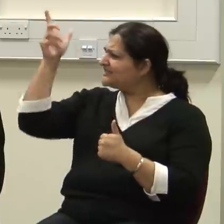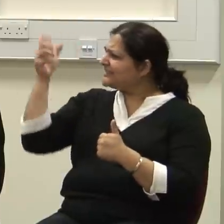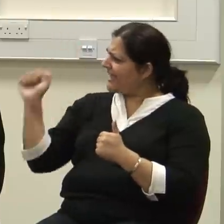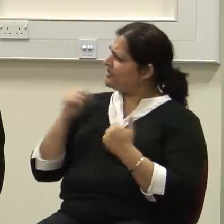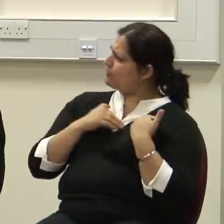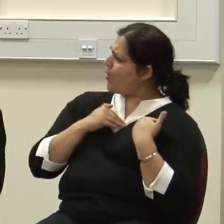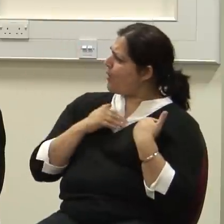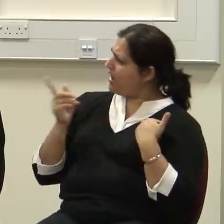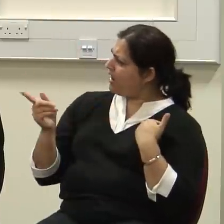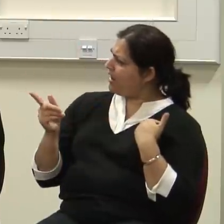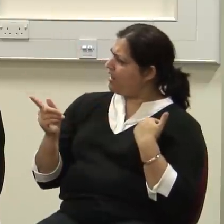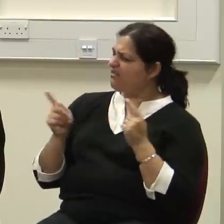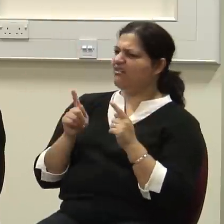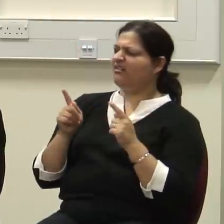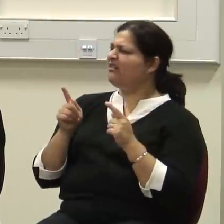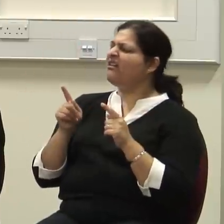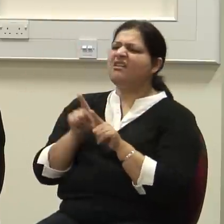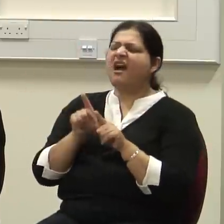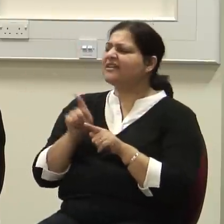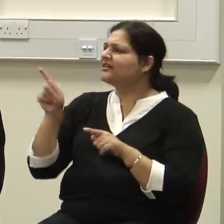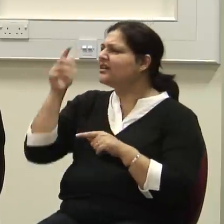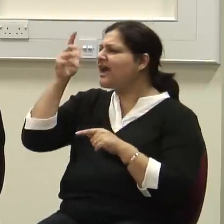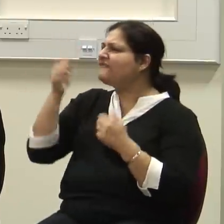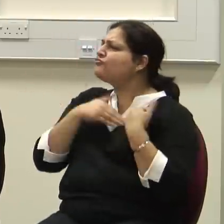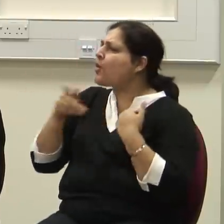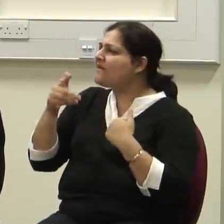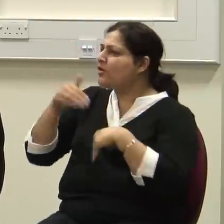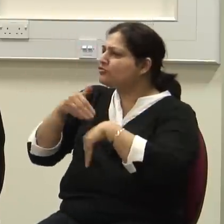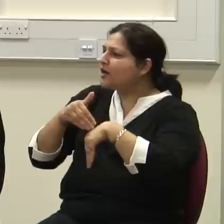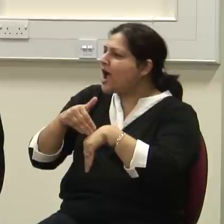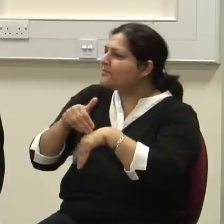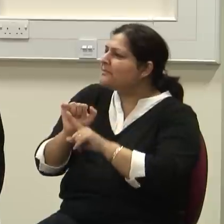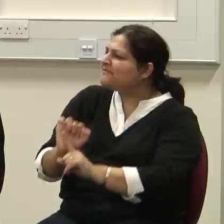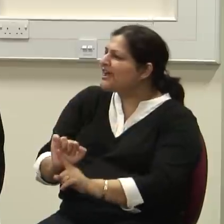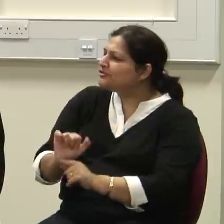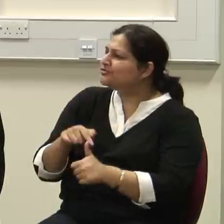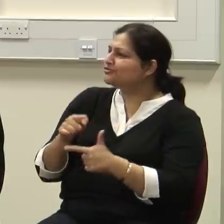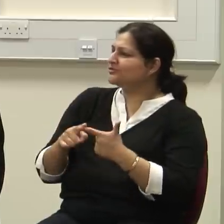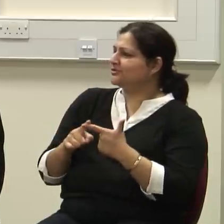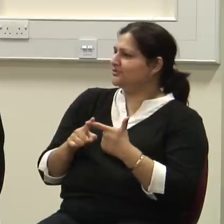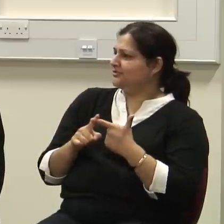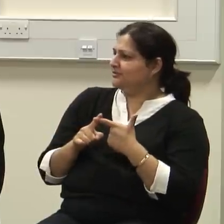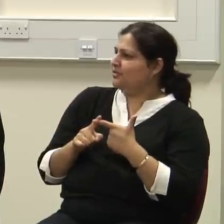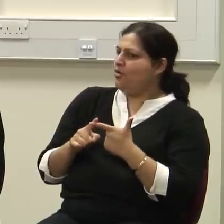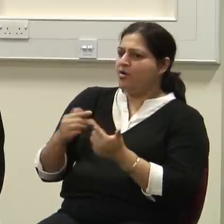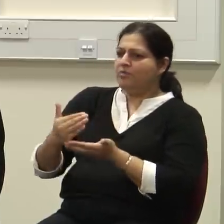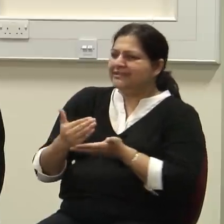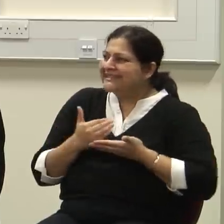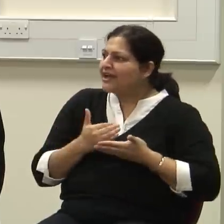prevention or crime punishment or property protection.